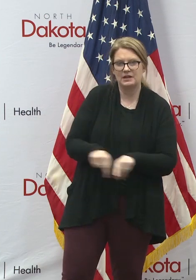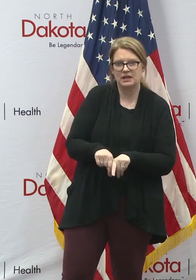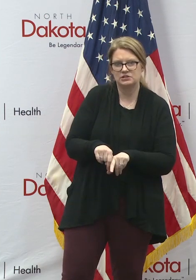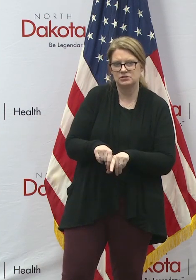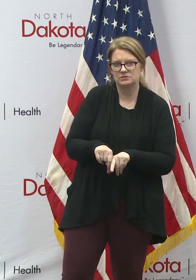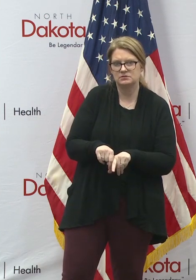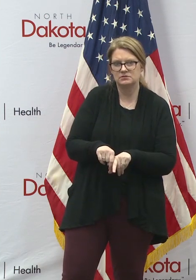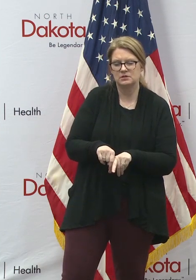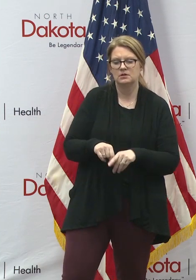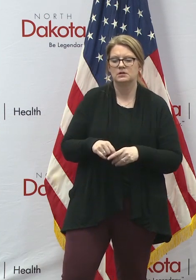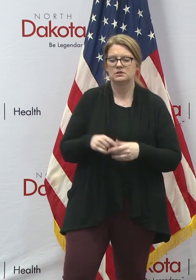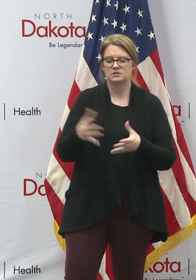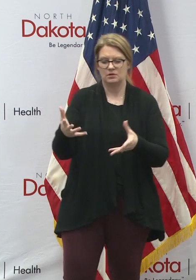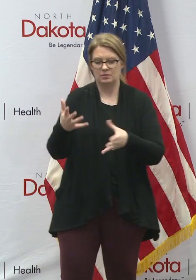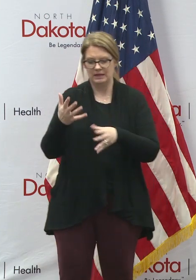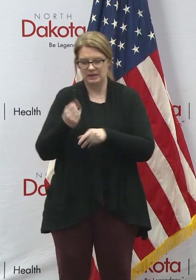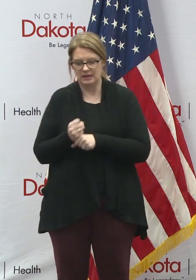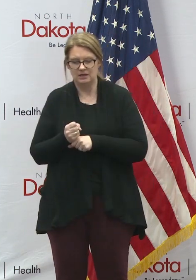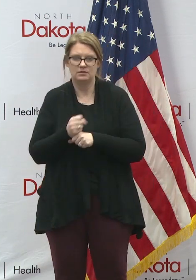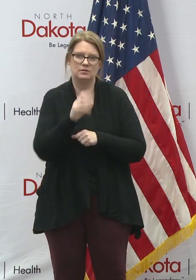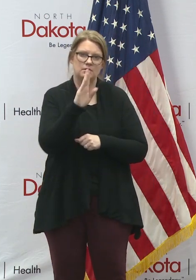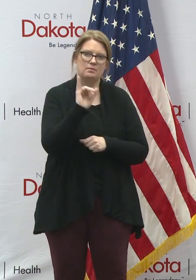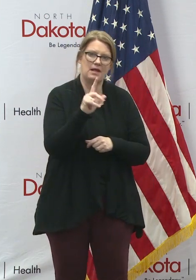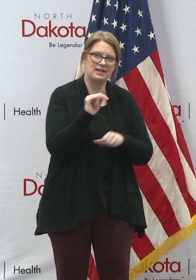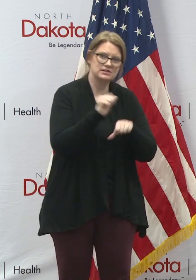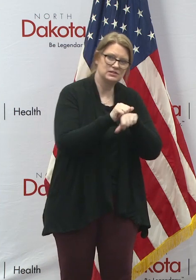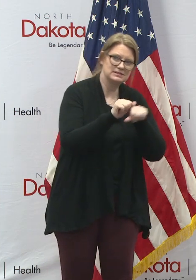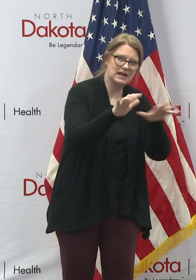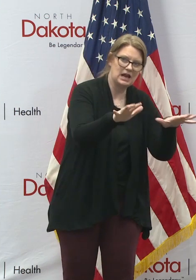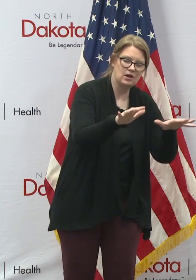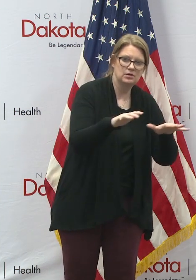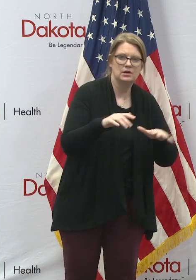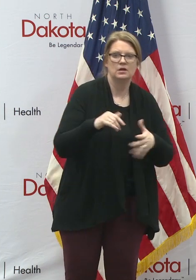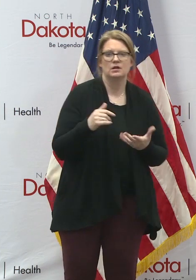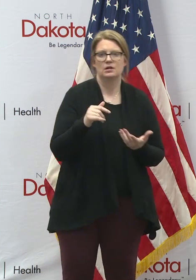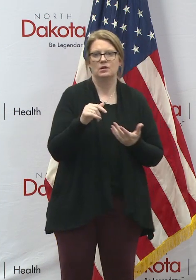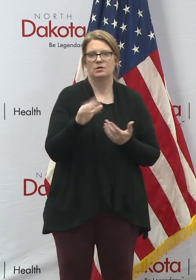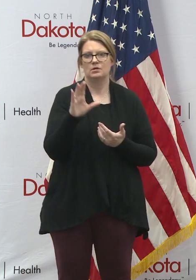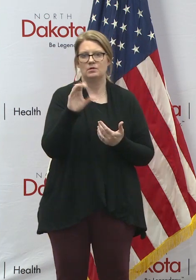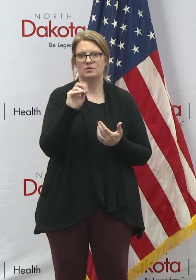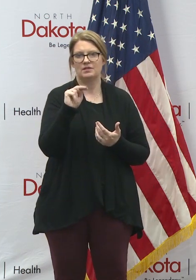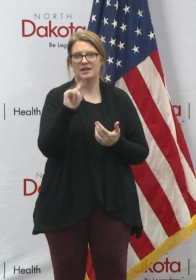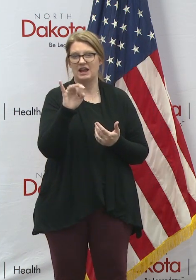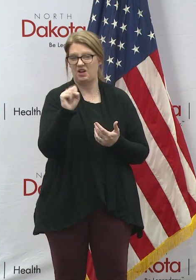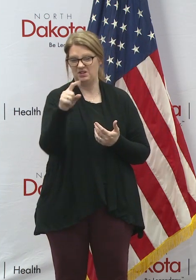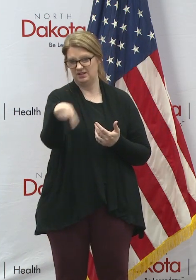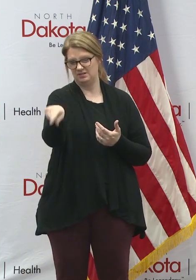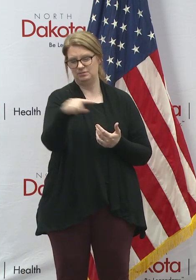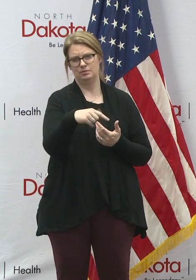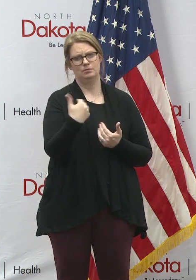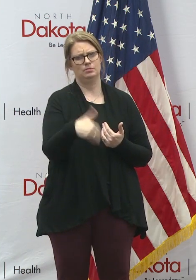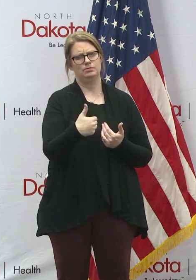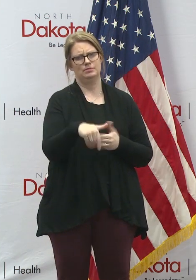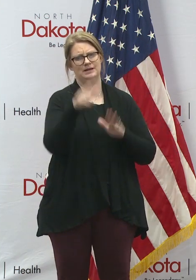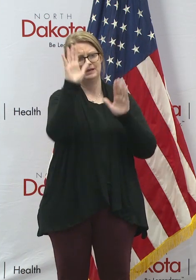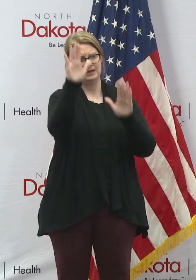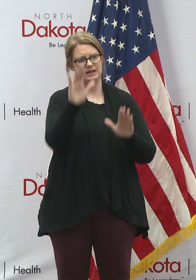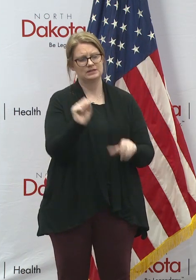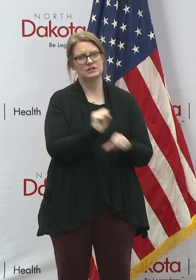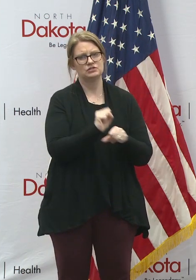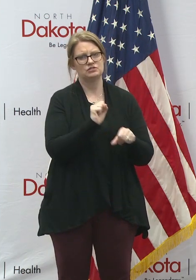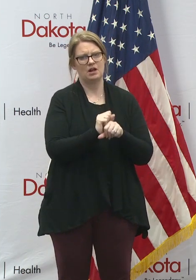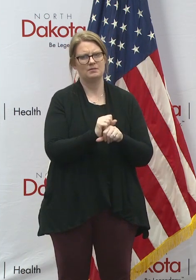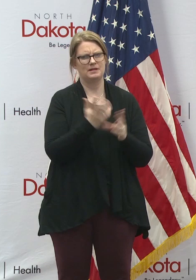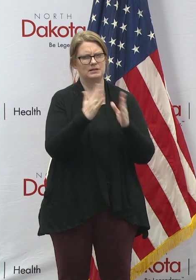applications are received, when the ballots are sent out, when they're returned. Counties have been doing an excellent job on that, and we do have a system